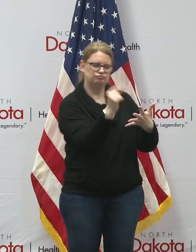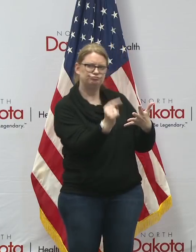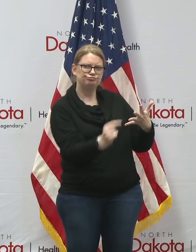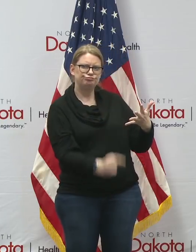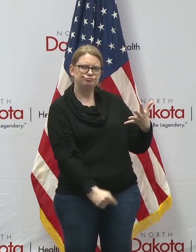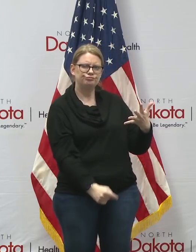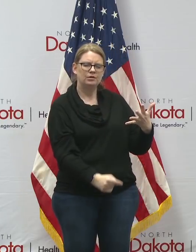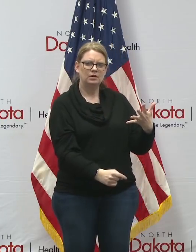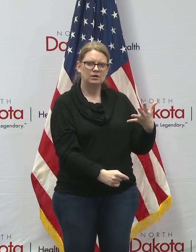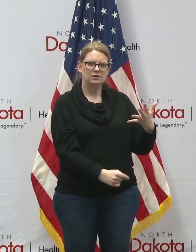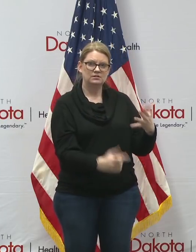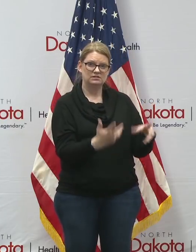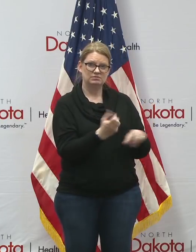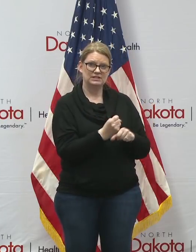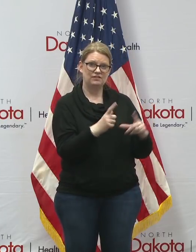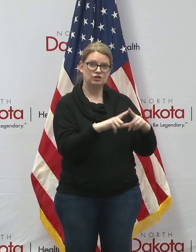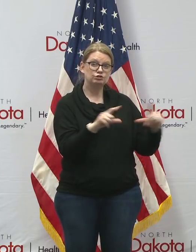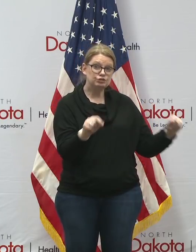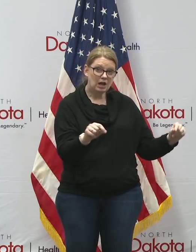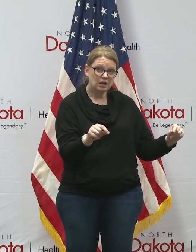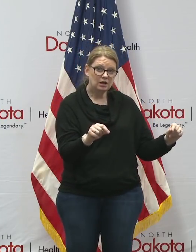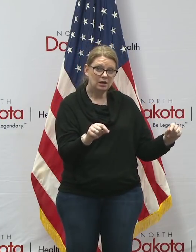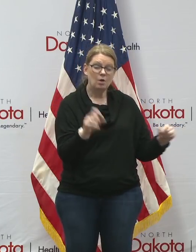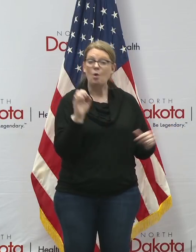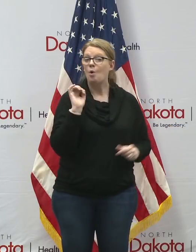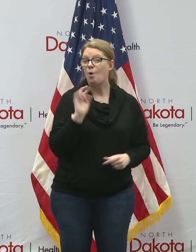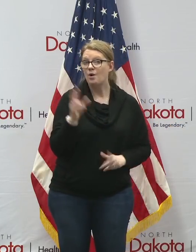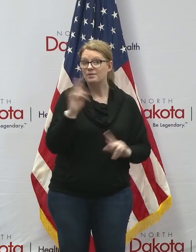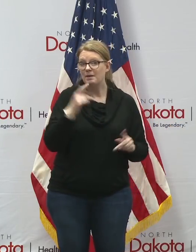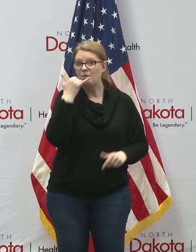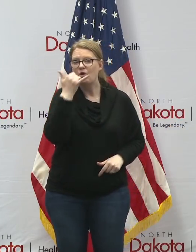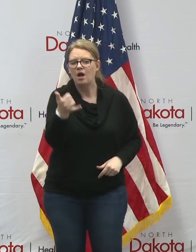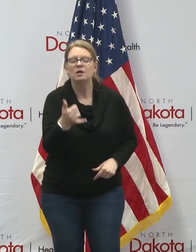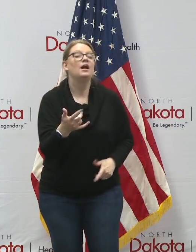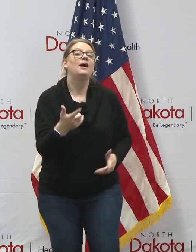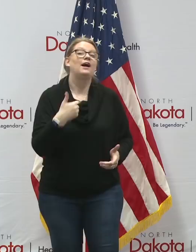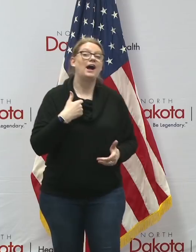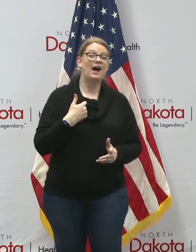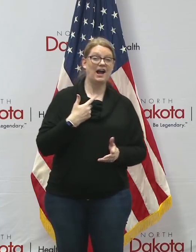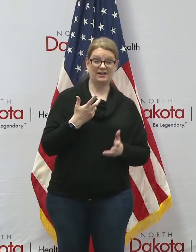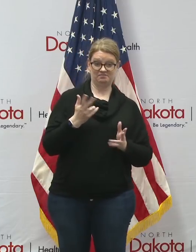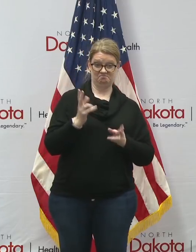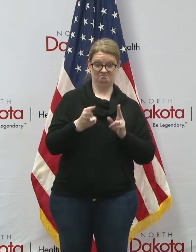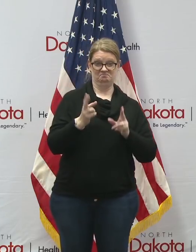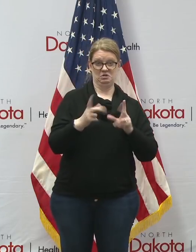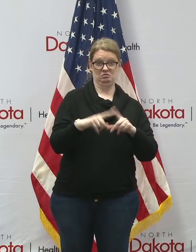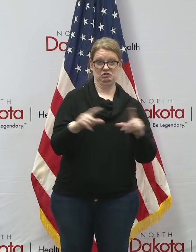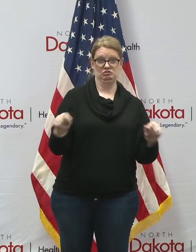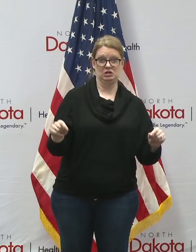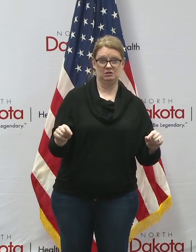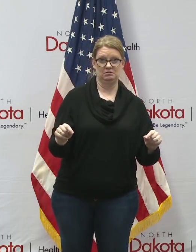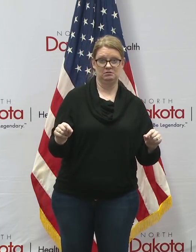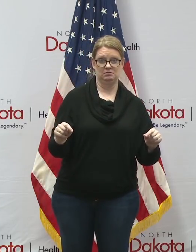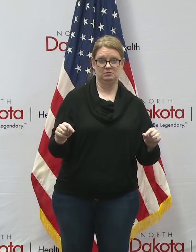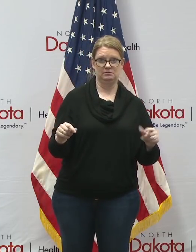um in order to get your check or they claim that they can help speed things along and of course each and every one of those will ask